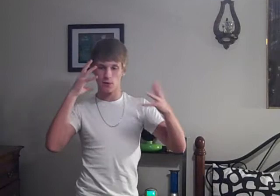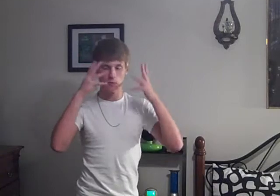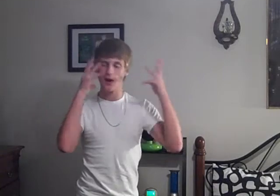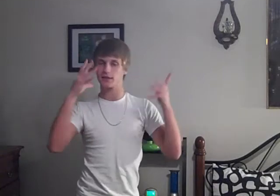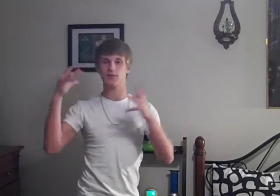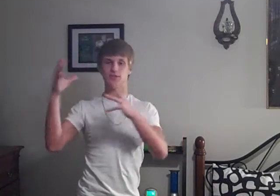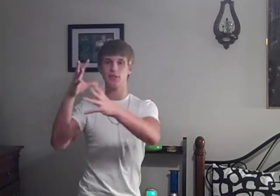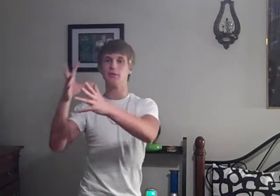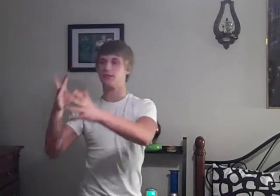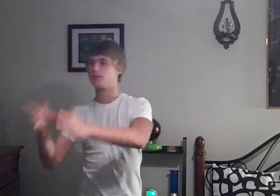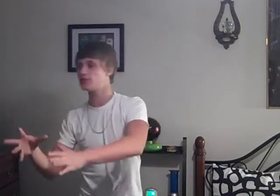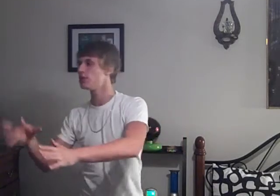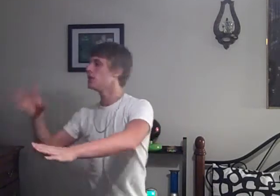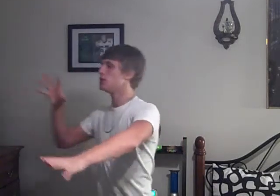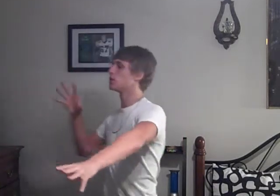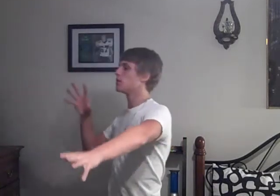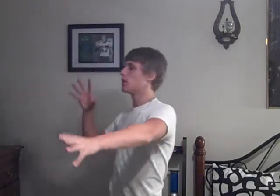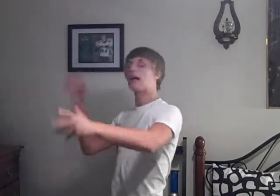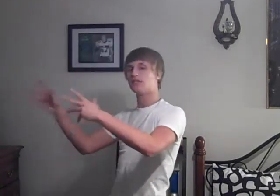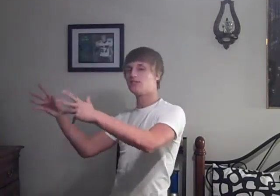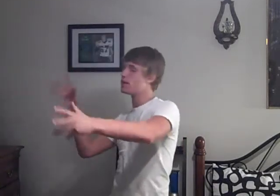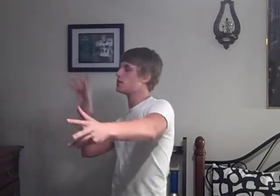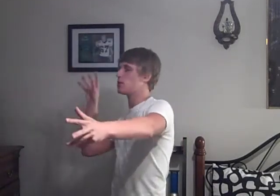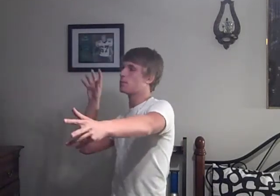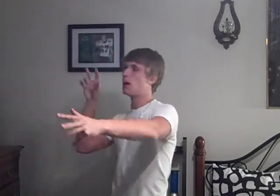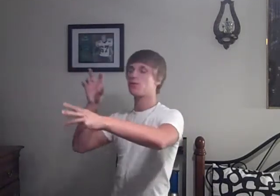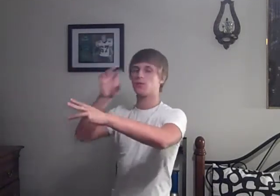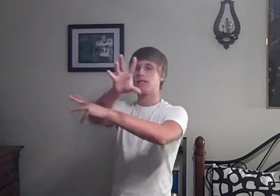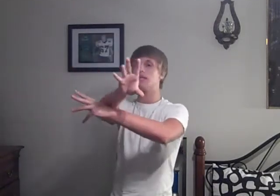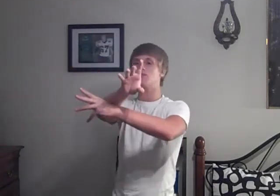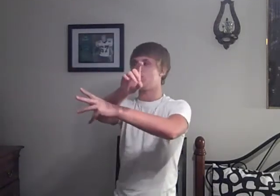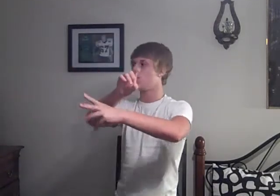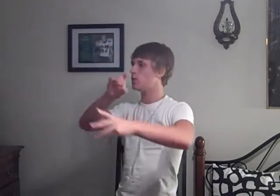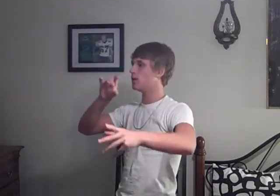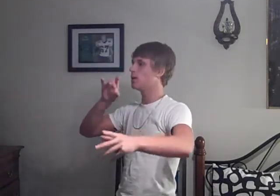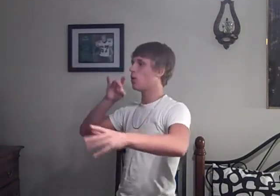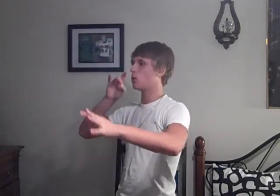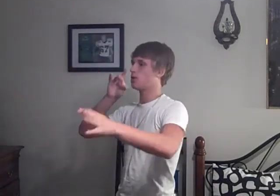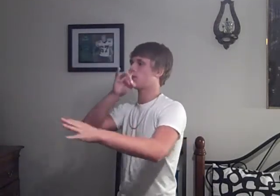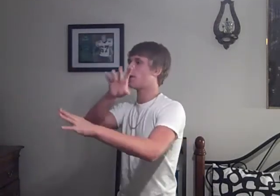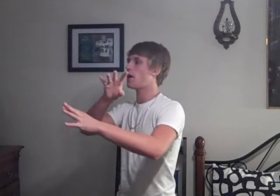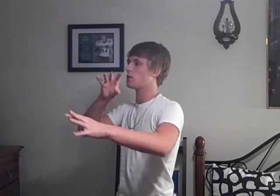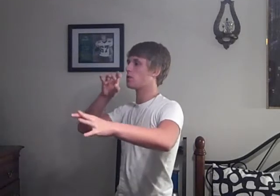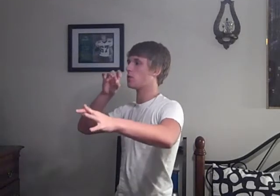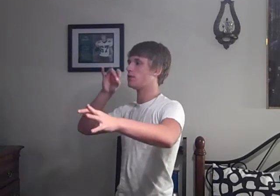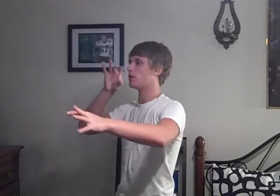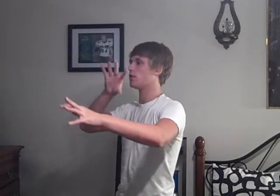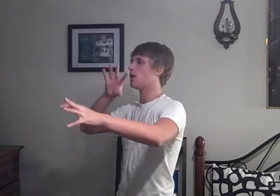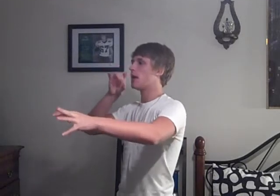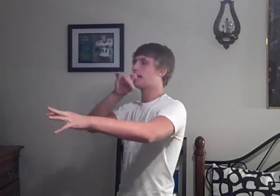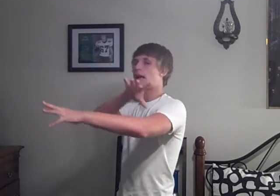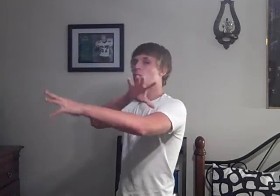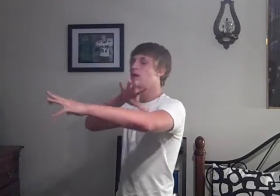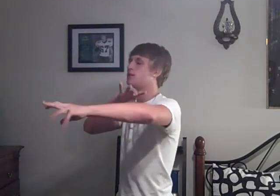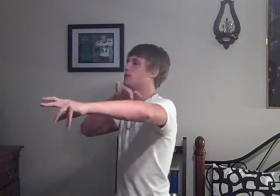erotic stimulus As I said, your mother leaves you Or your father or your gay relative